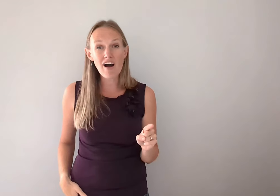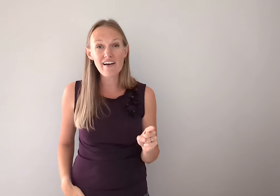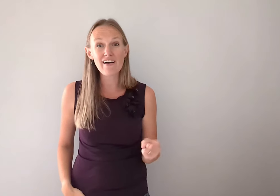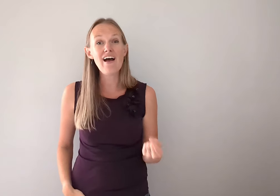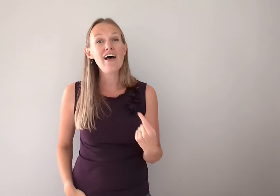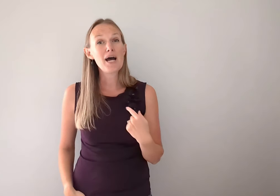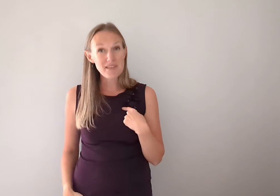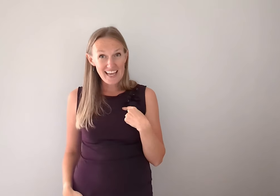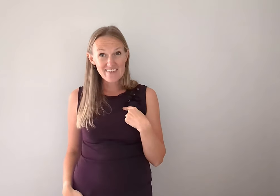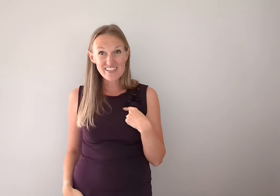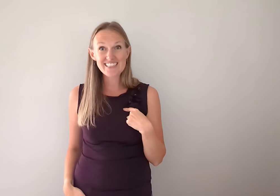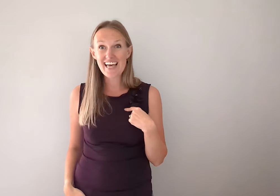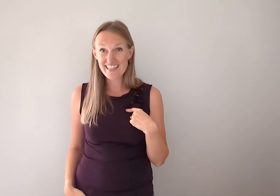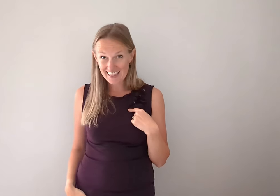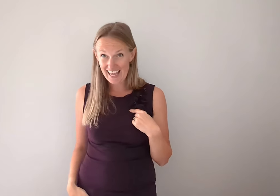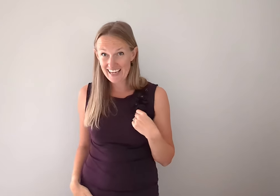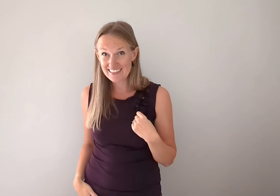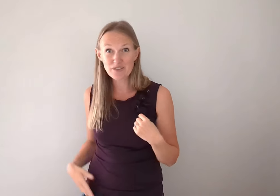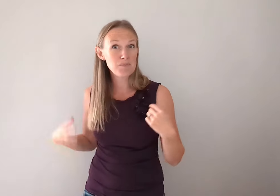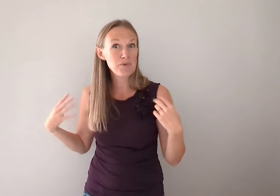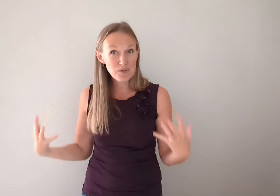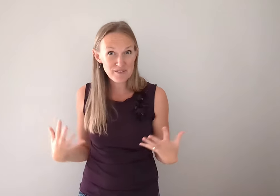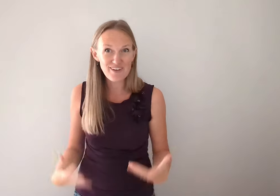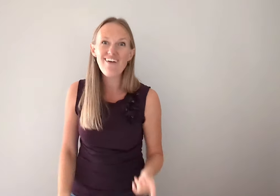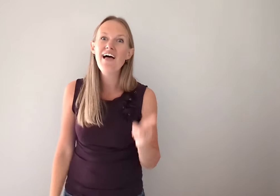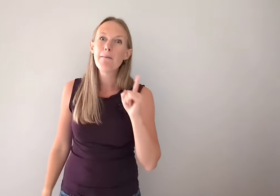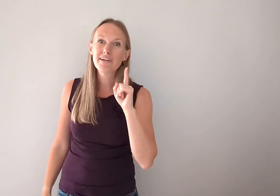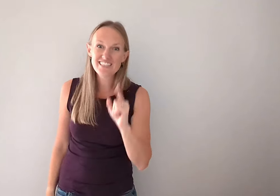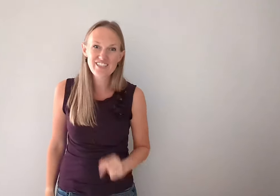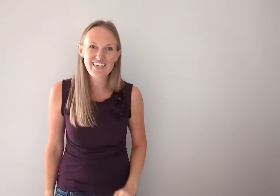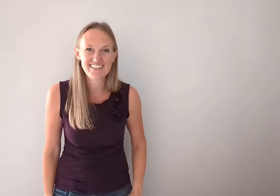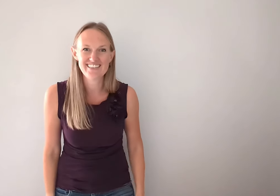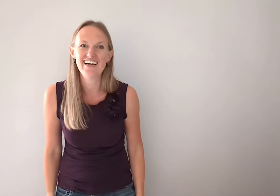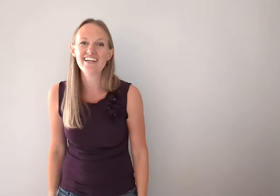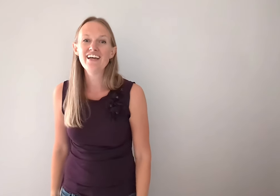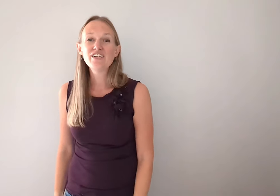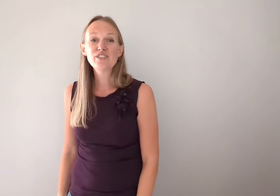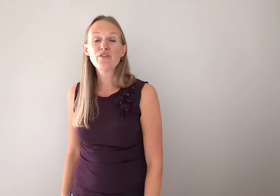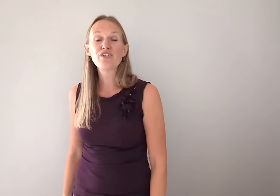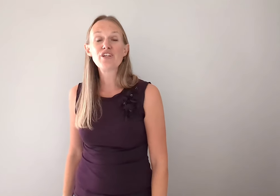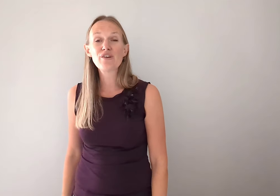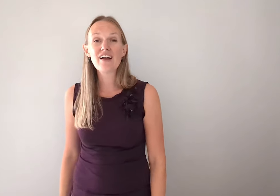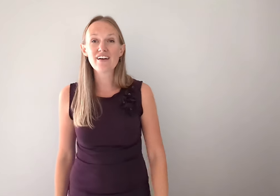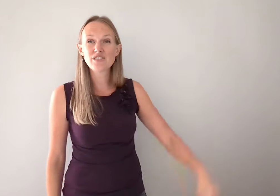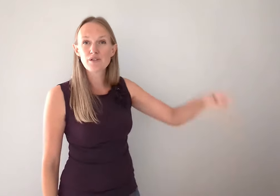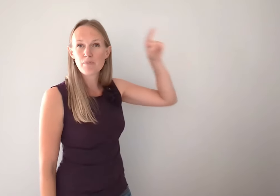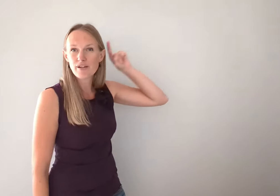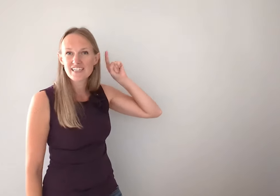potter. I'm the canvas and the clay. So it's beautiful, but it's tricky to sign. So for you're an artist, we're going to point to